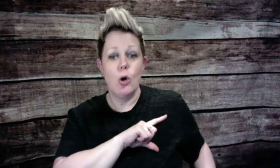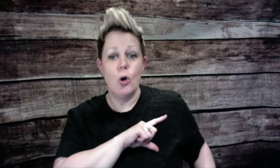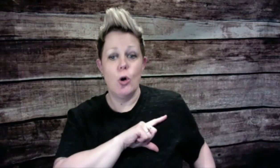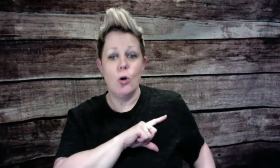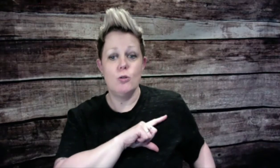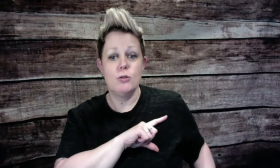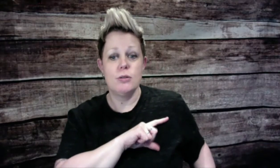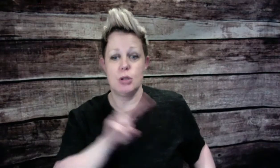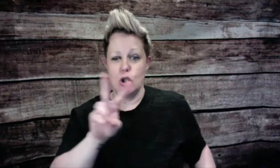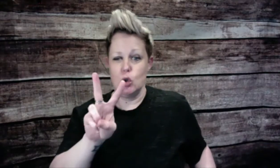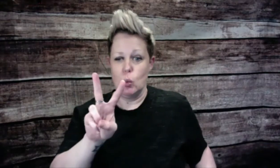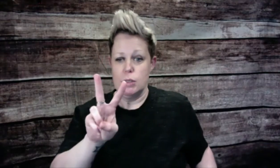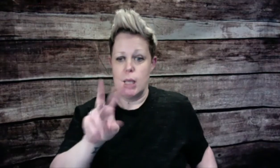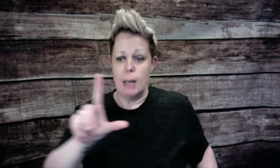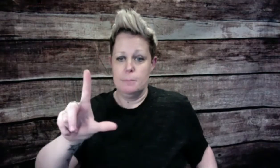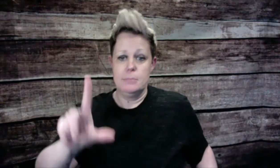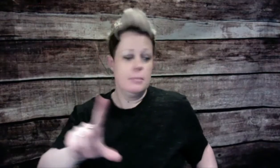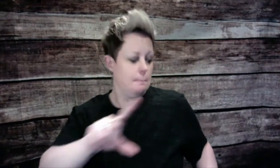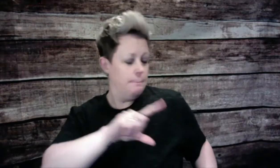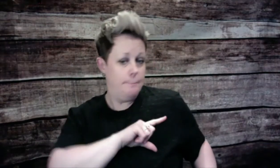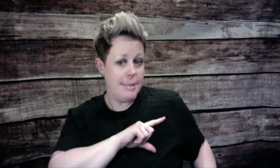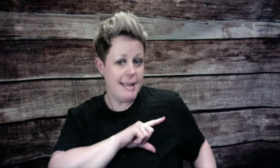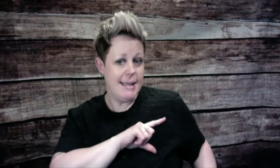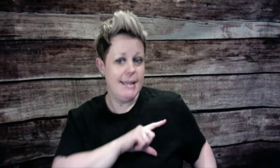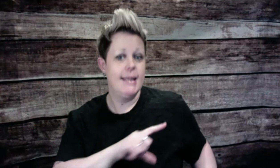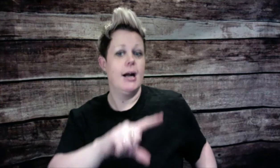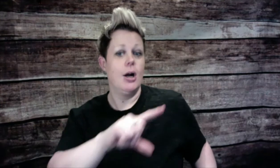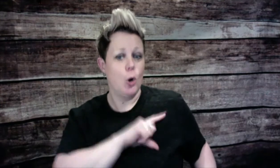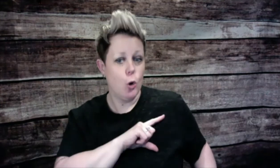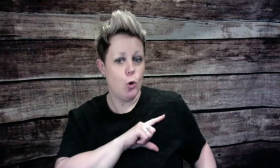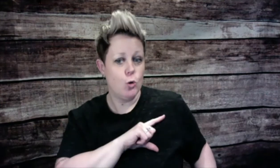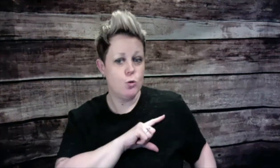Because, oh two times, because.